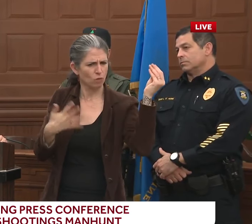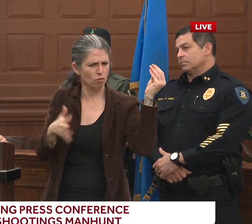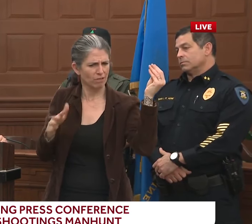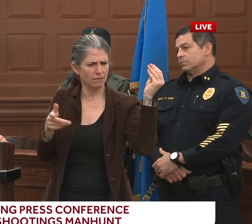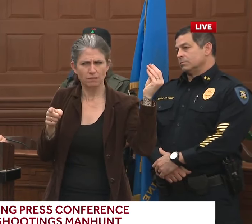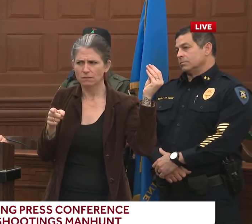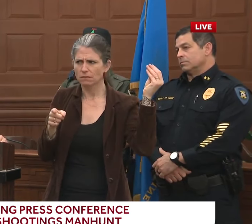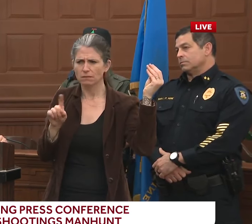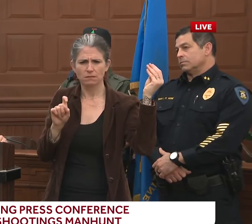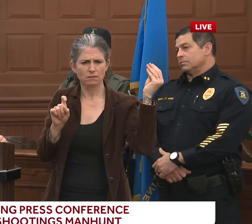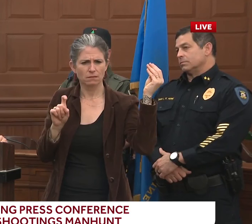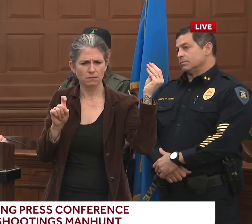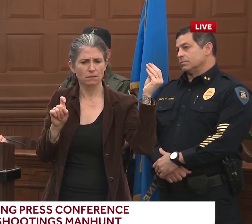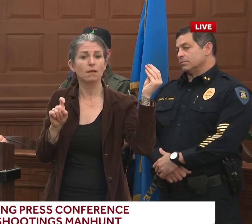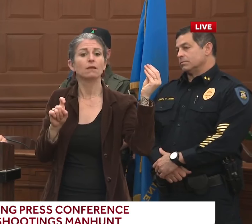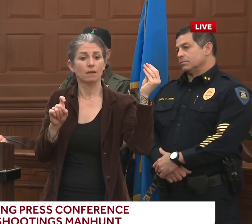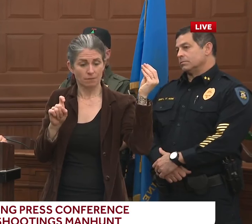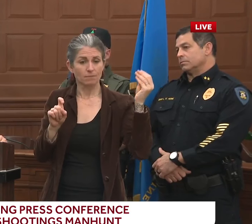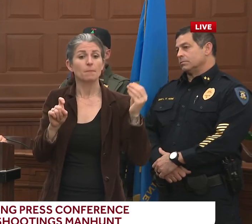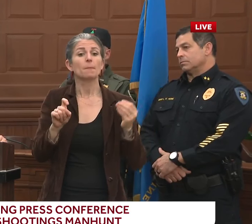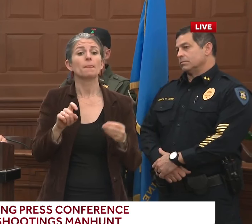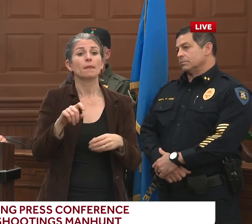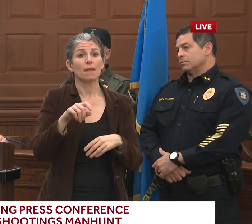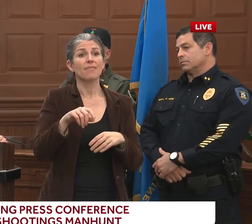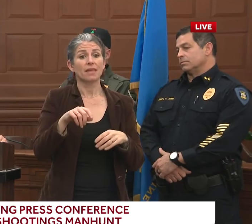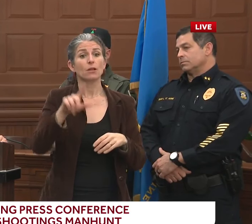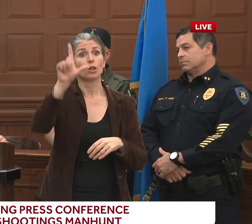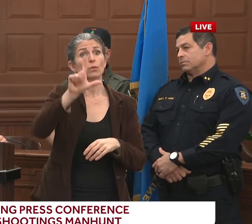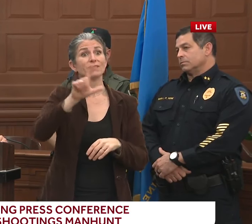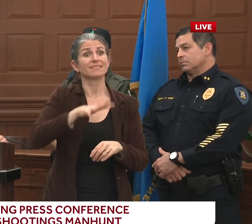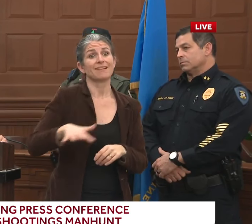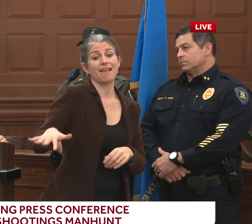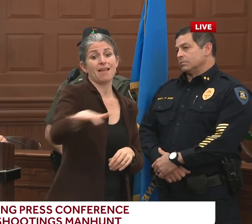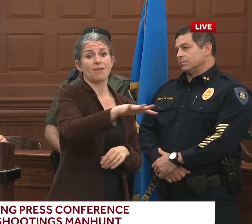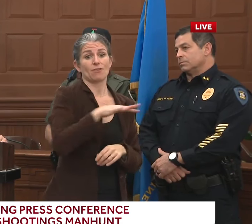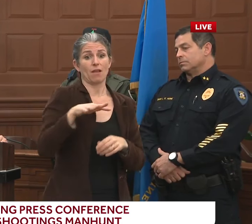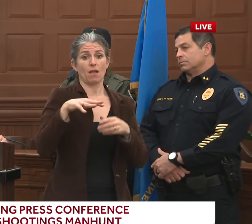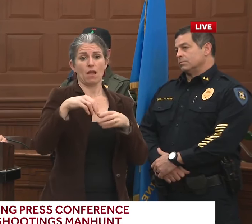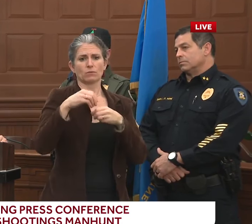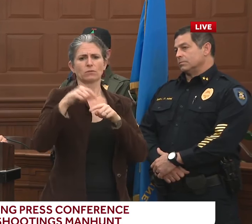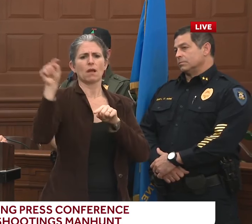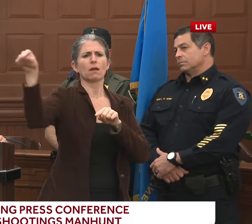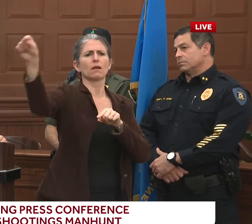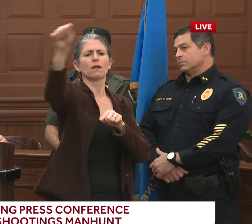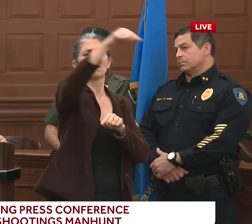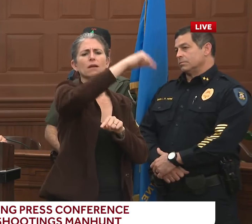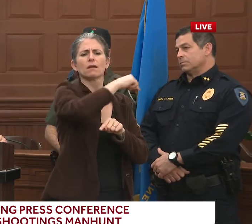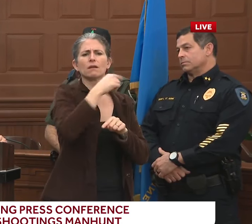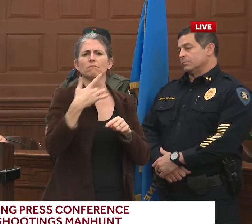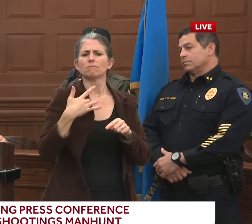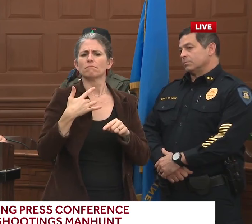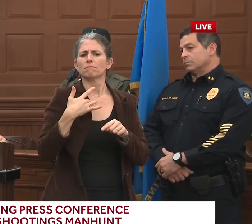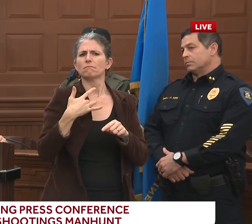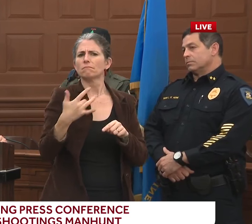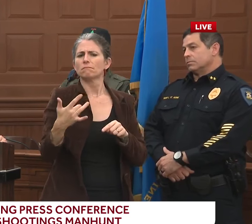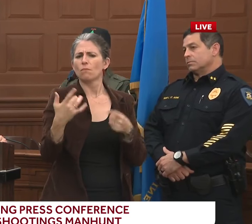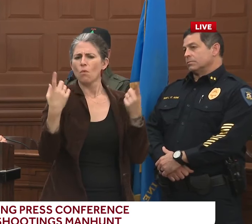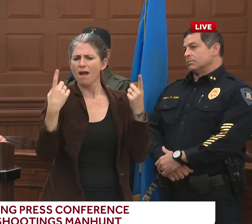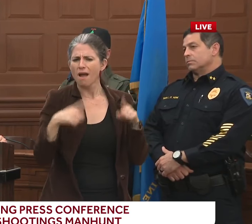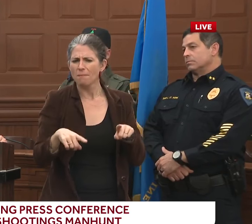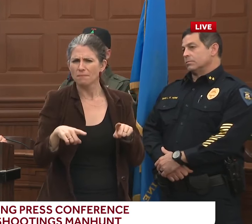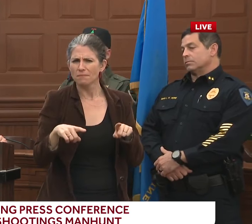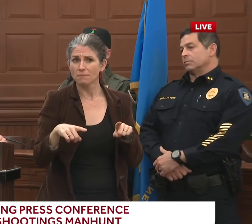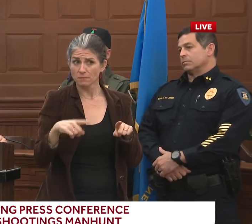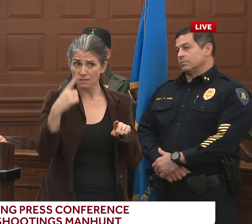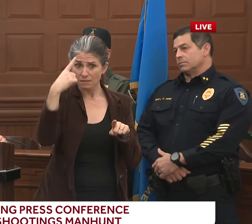outside of the area of Lewiston and the surrounding community, can you talk about the work that's going on further afield, knowing that the suspicion that he might have